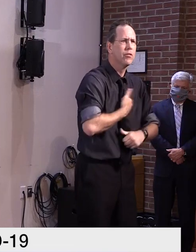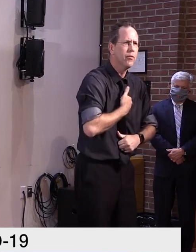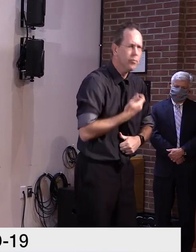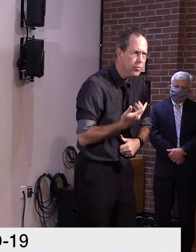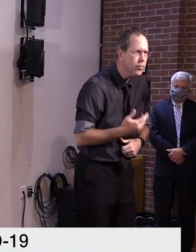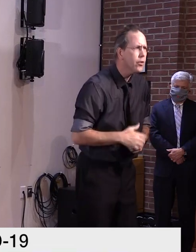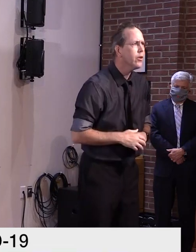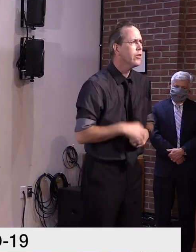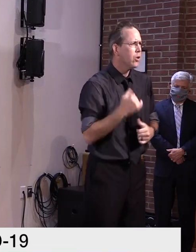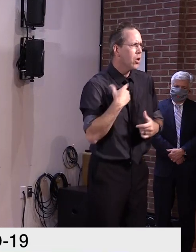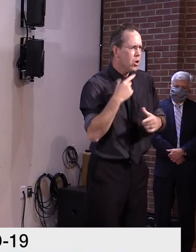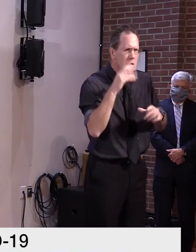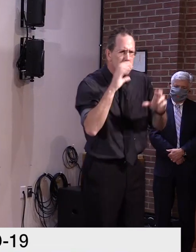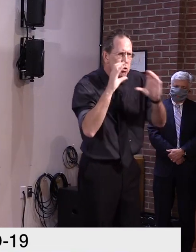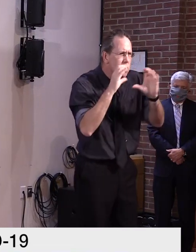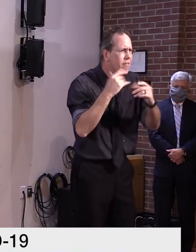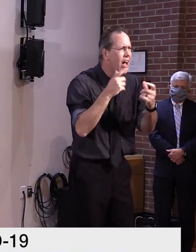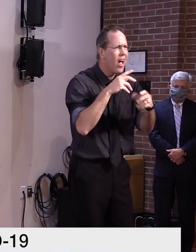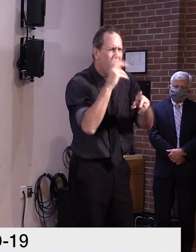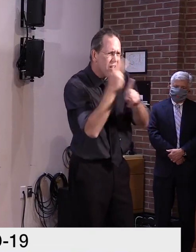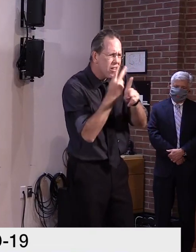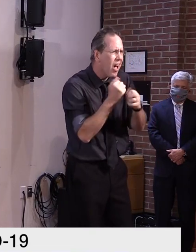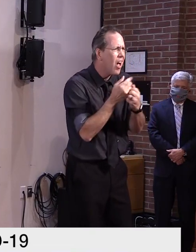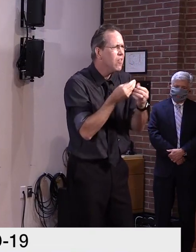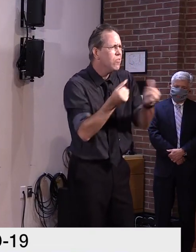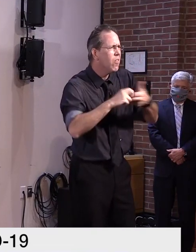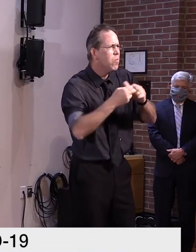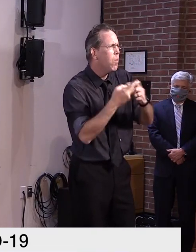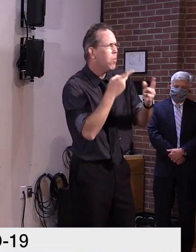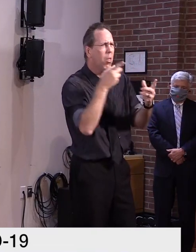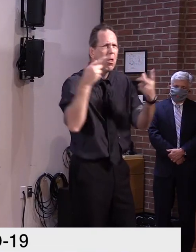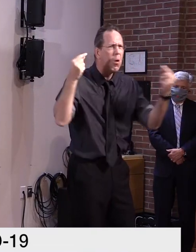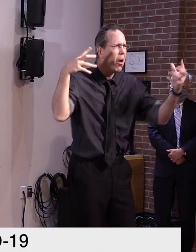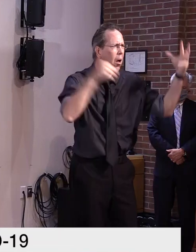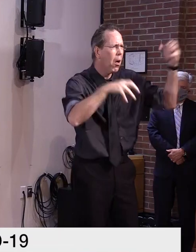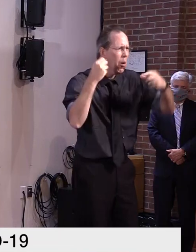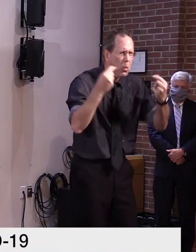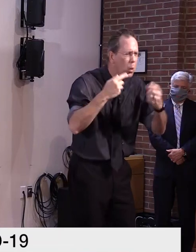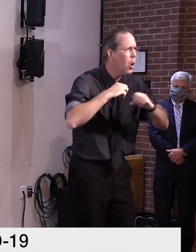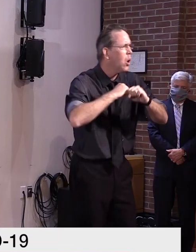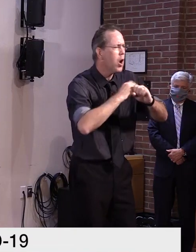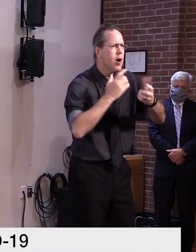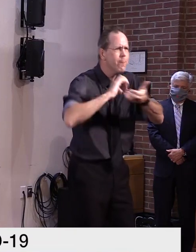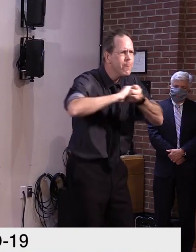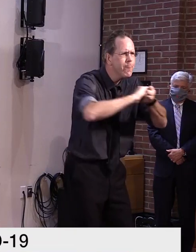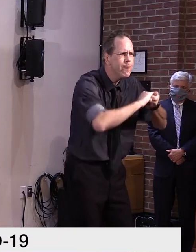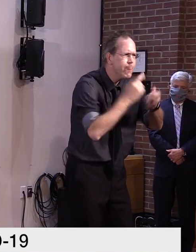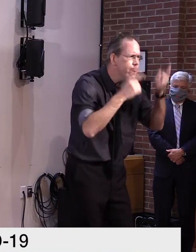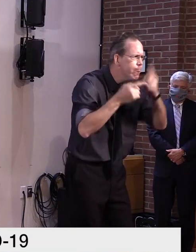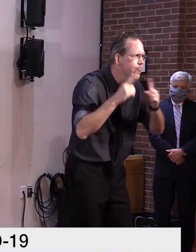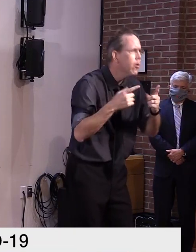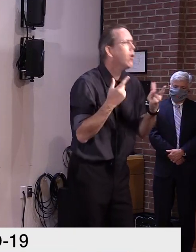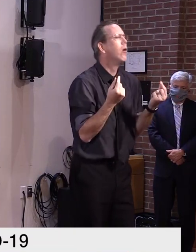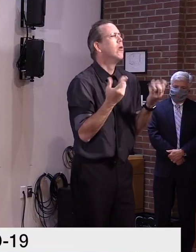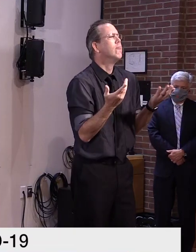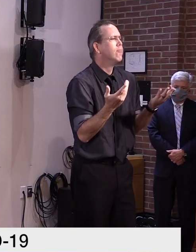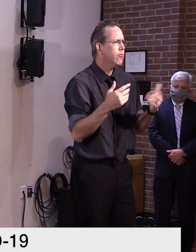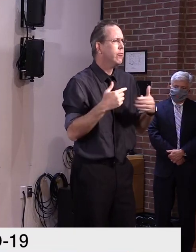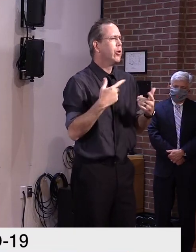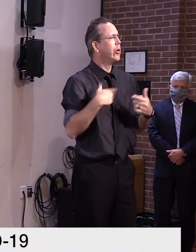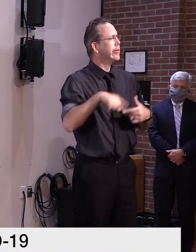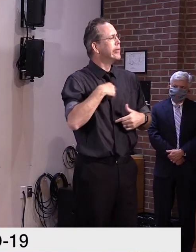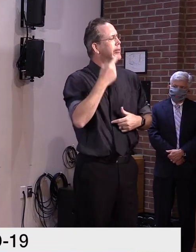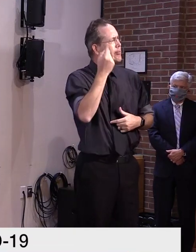through those unprecedented times, we need to look no further than to the humanity and courage that got